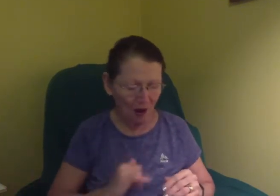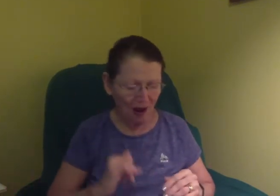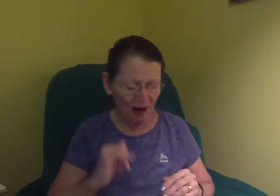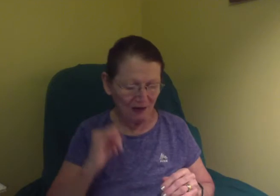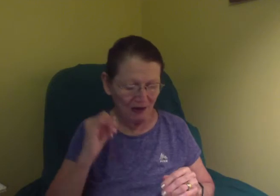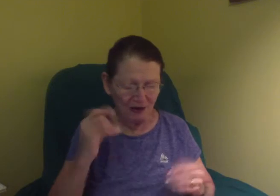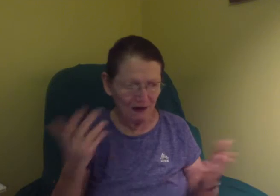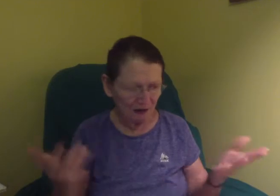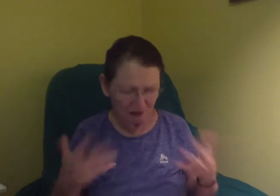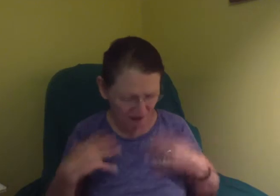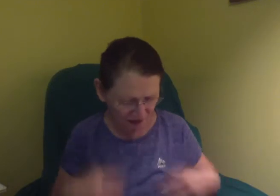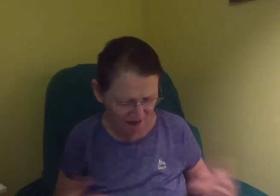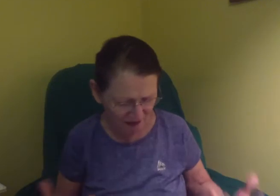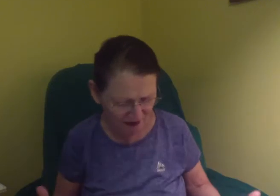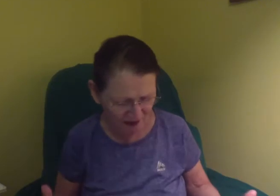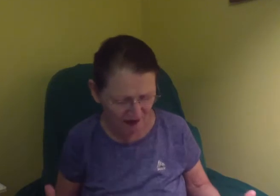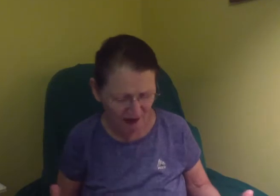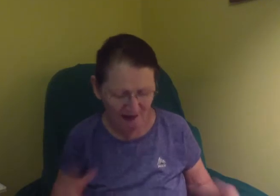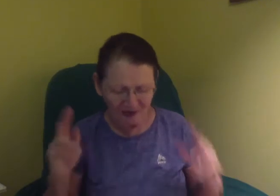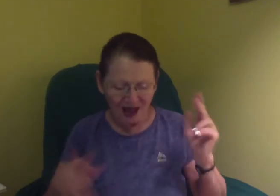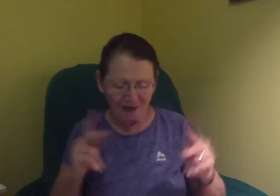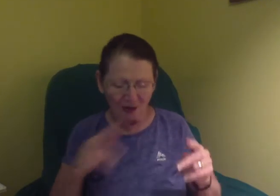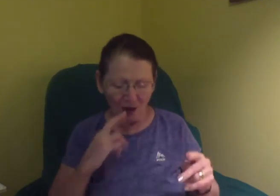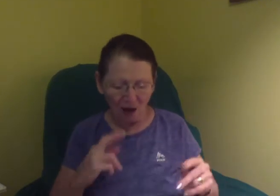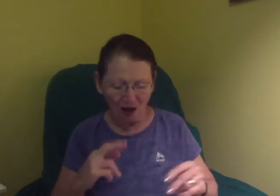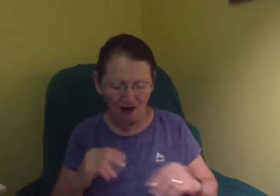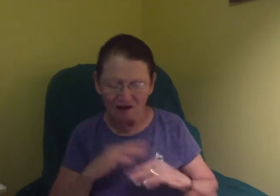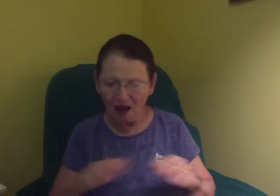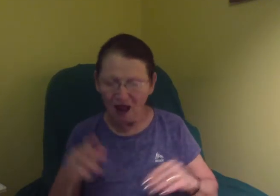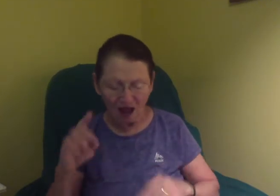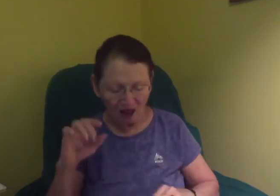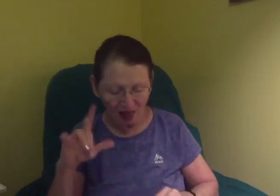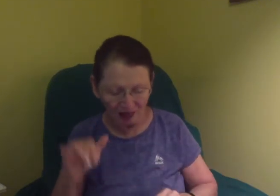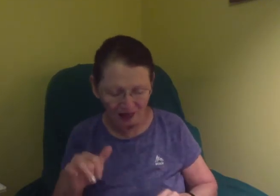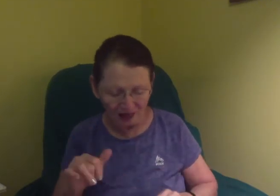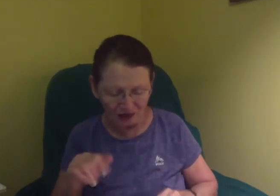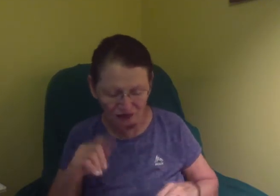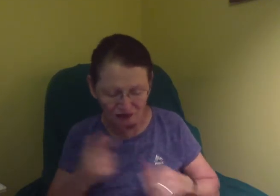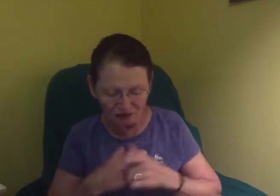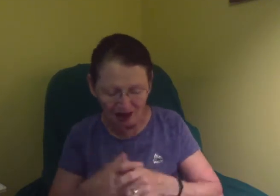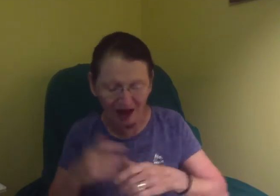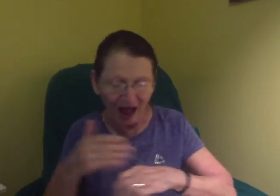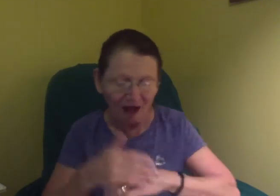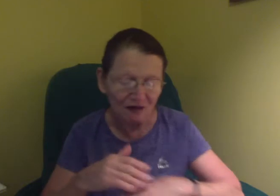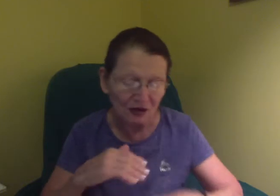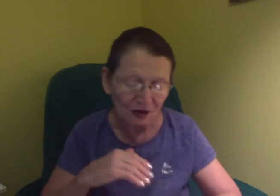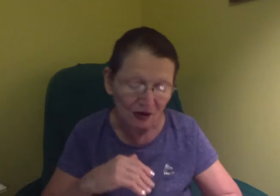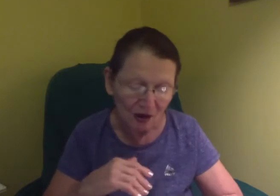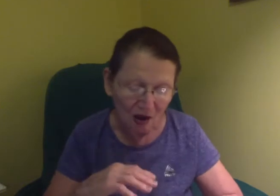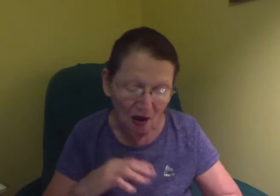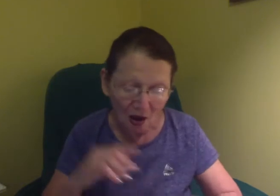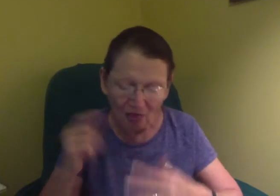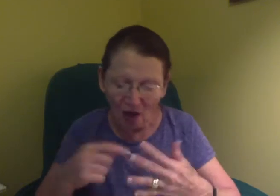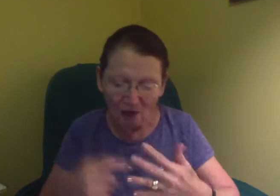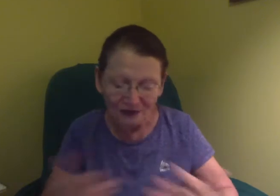to out if I had my family.